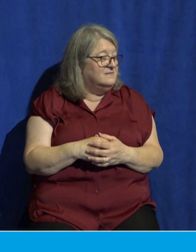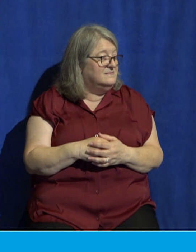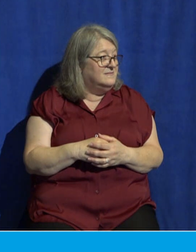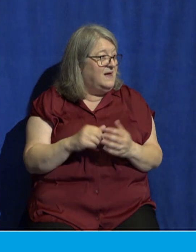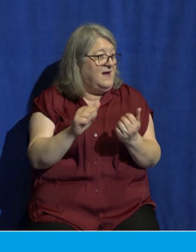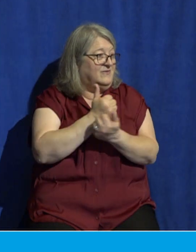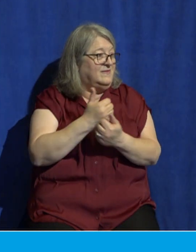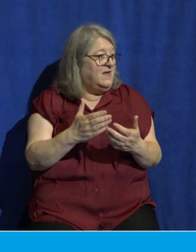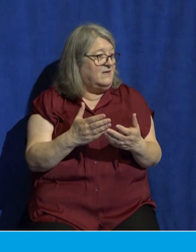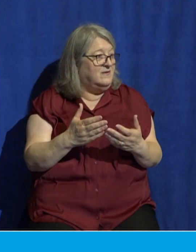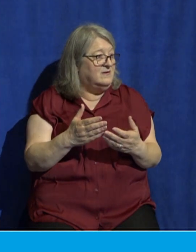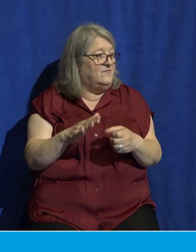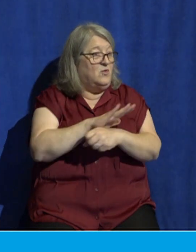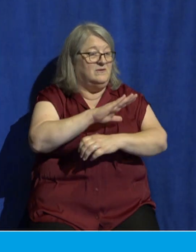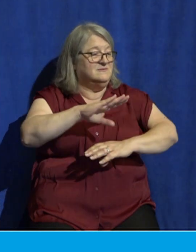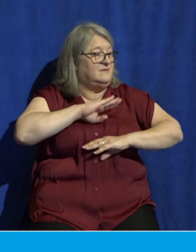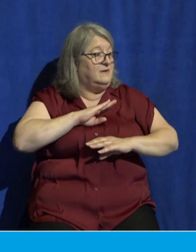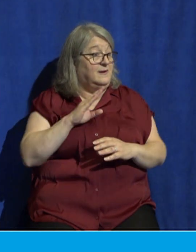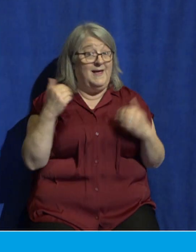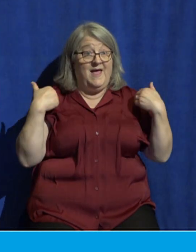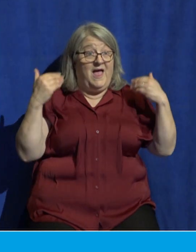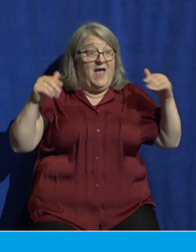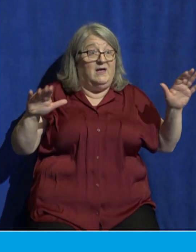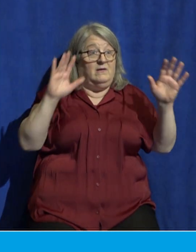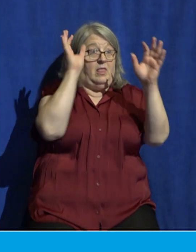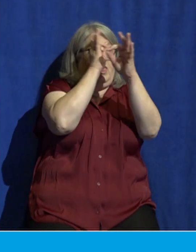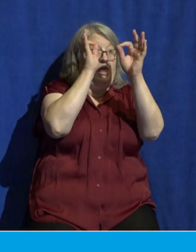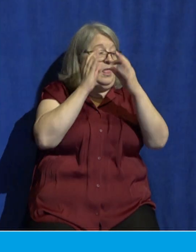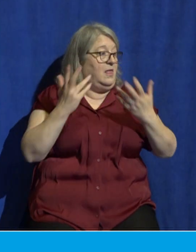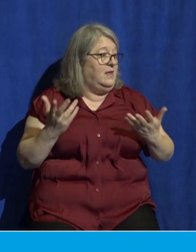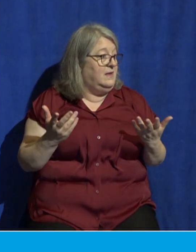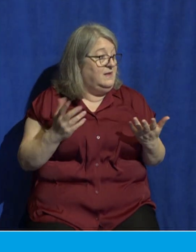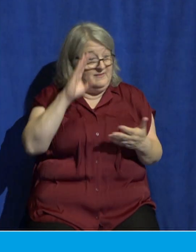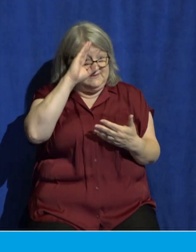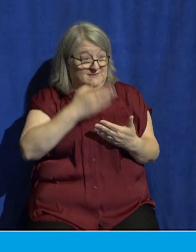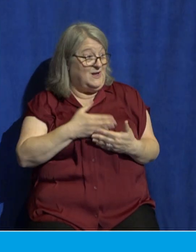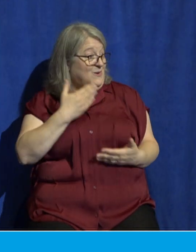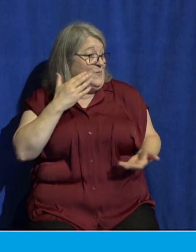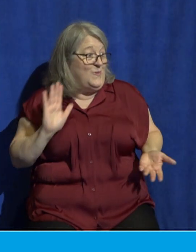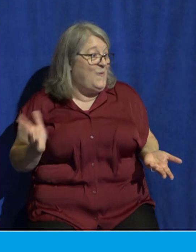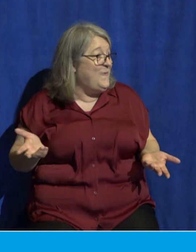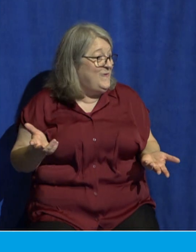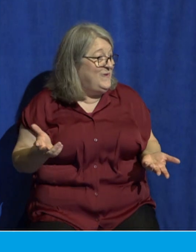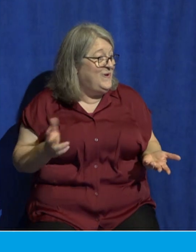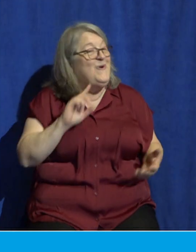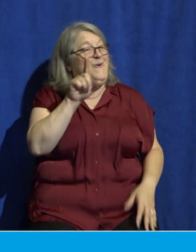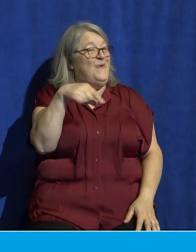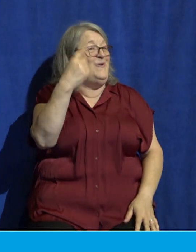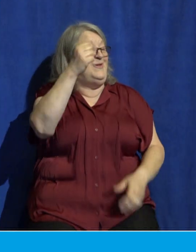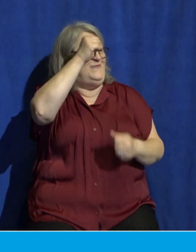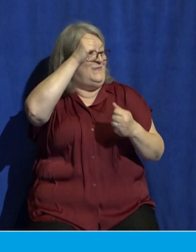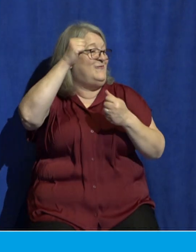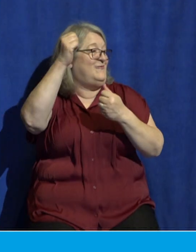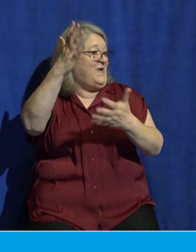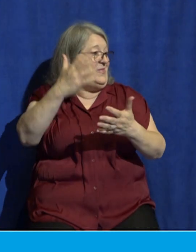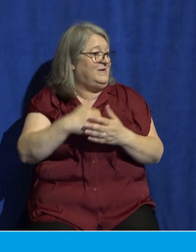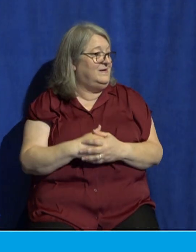No one knows, not even the angels in heaven nor the Son, but only the Father. Now you pause for a minute and you say, well, a minute,